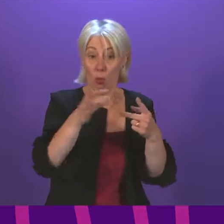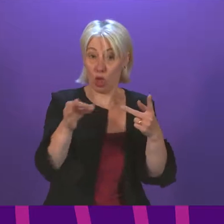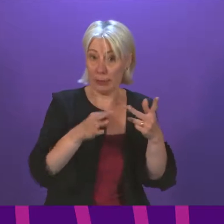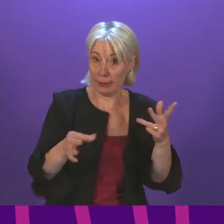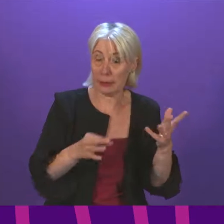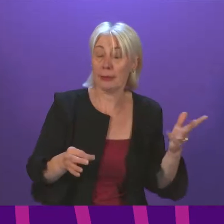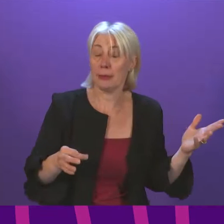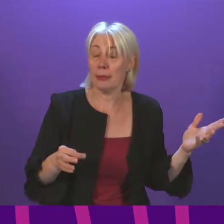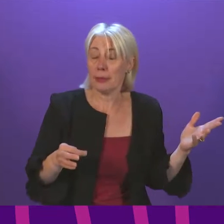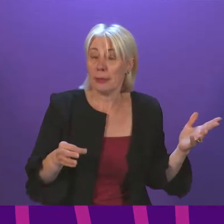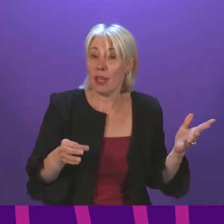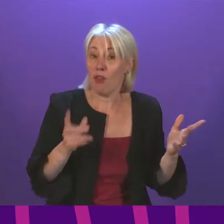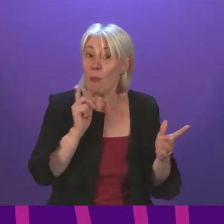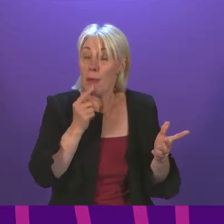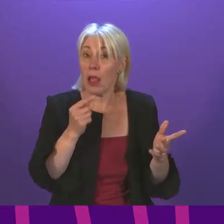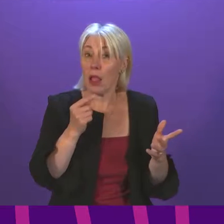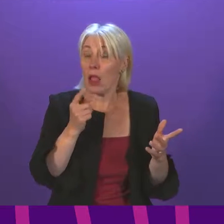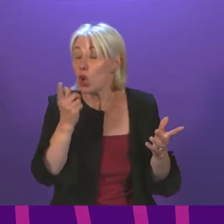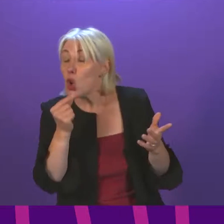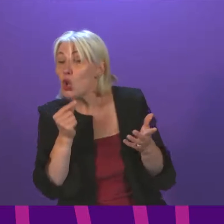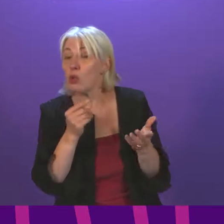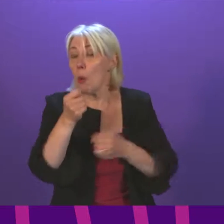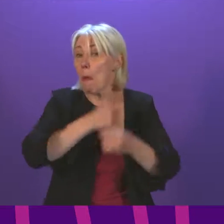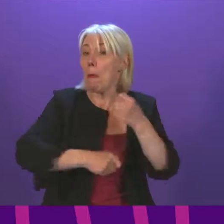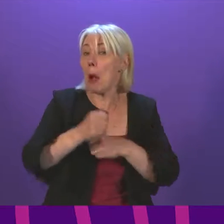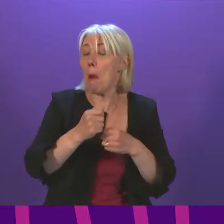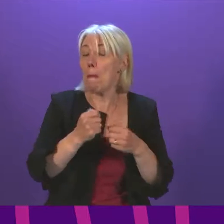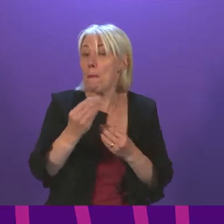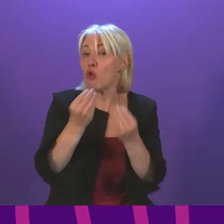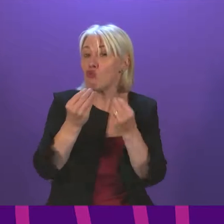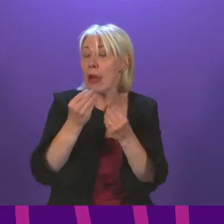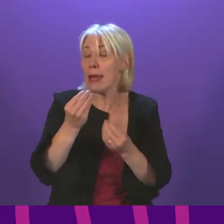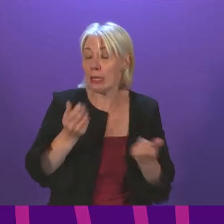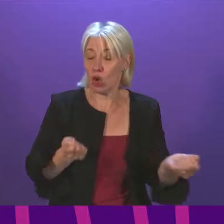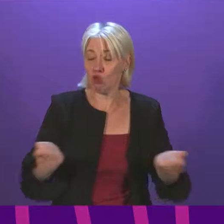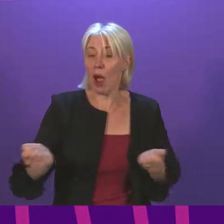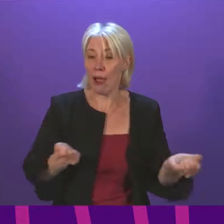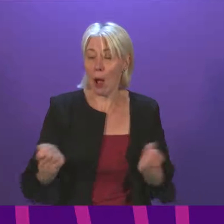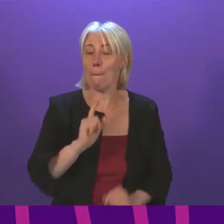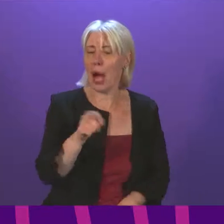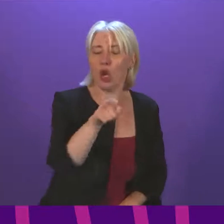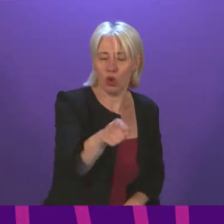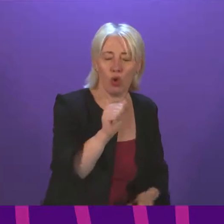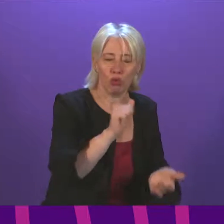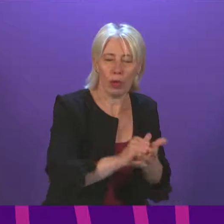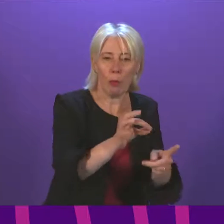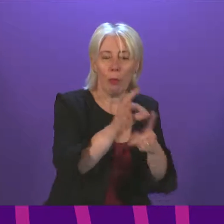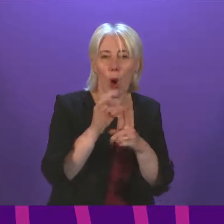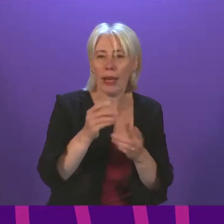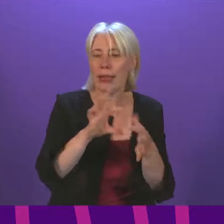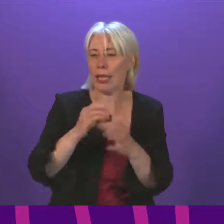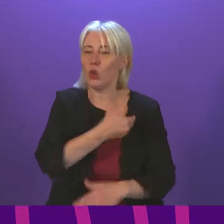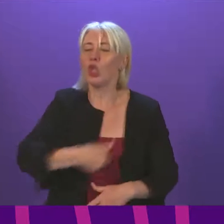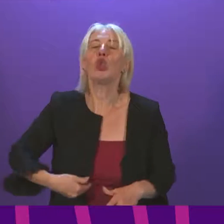the variety of other education and training opportunities that we have available. I will take away her point in relation to insurance